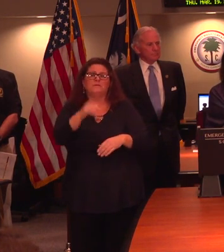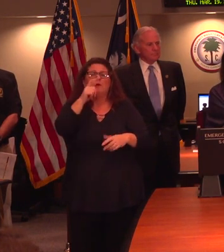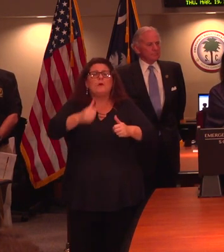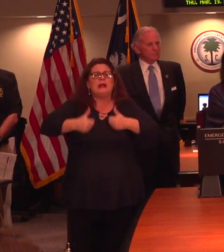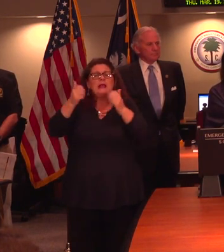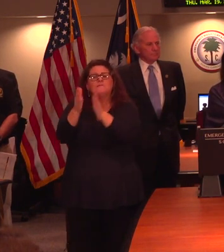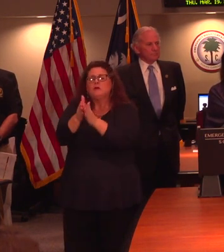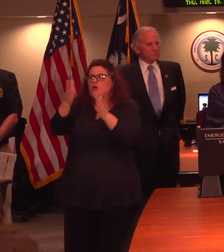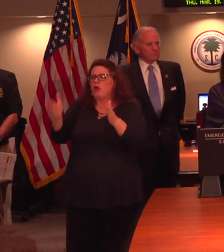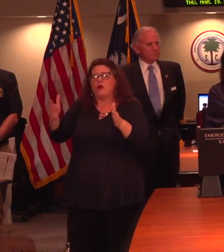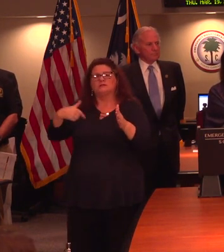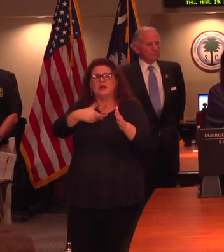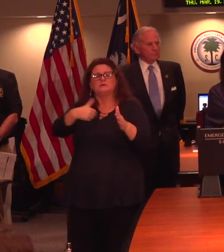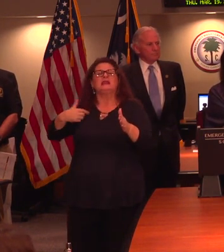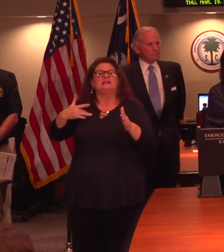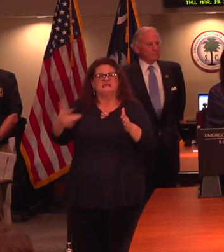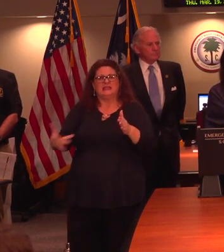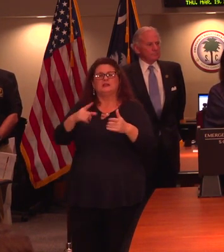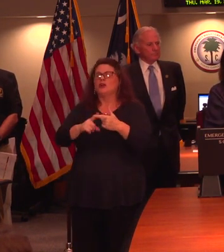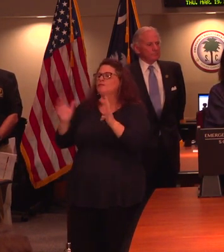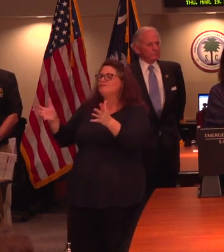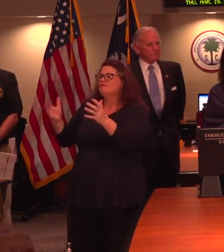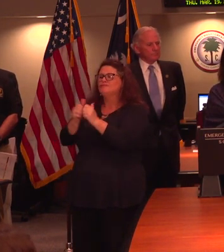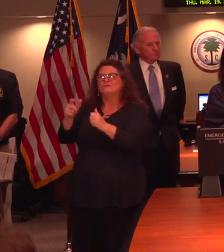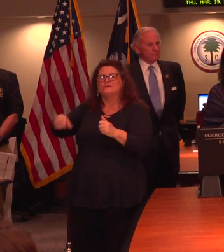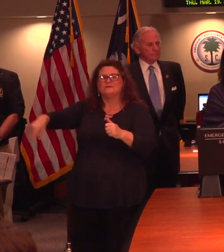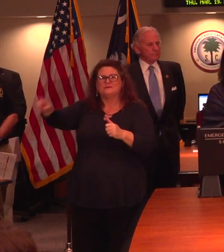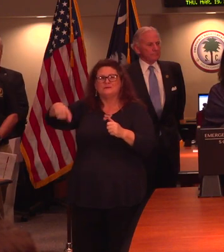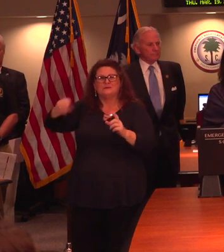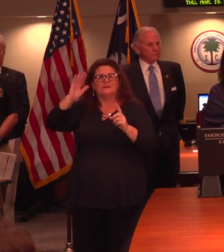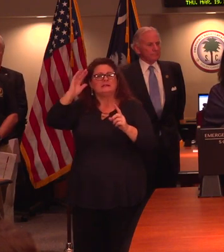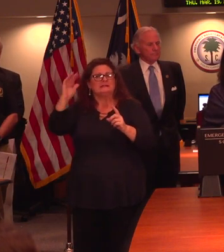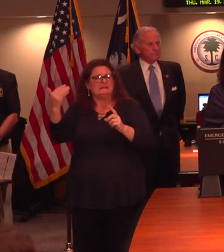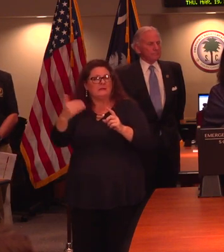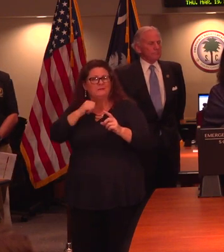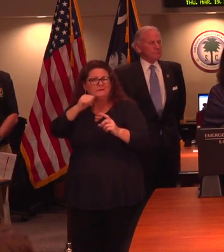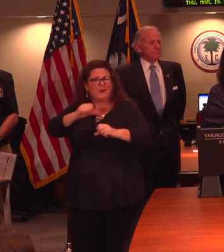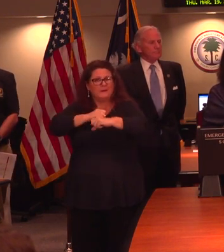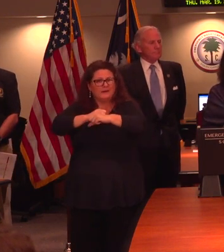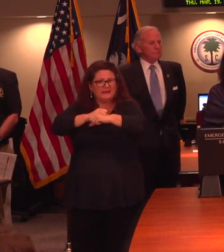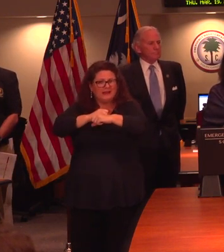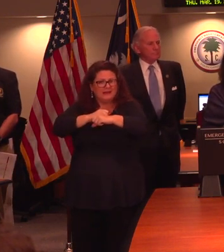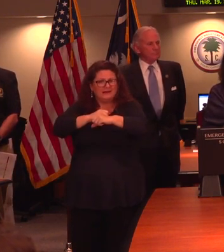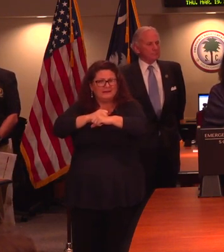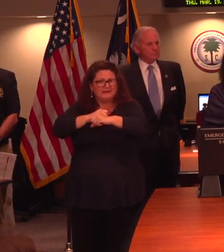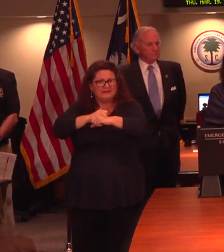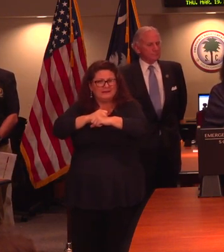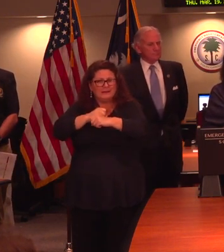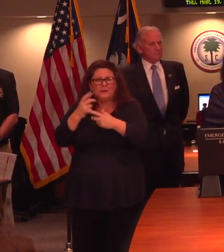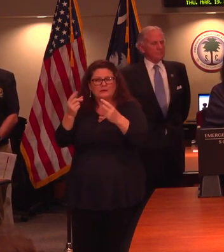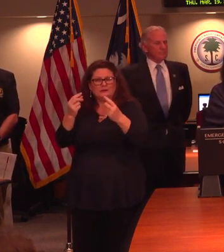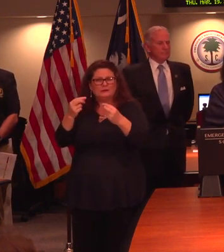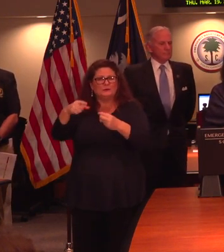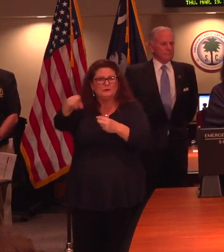close to us. That understandably raises concerns about what level of caution we should take and what necessary activities